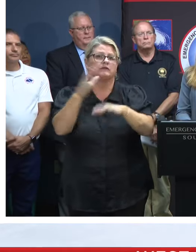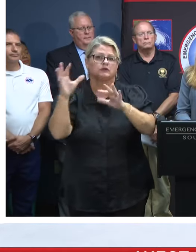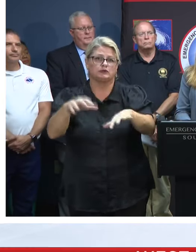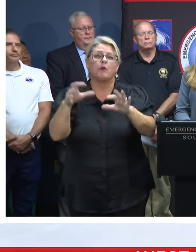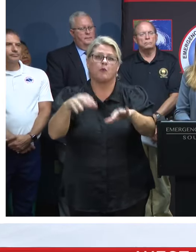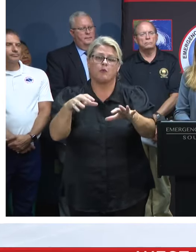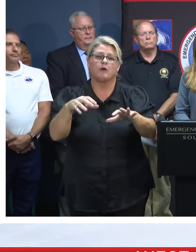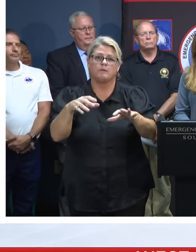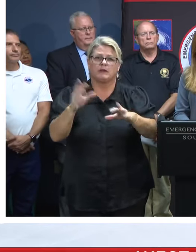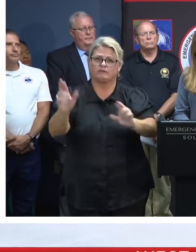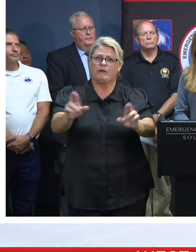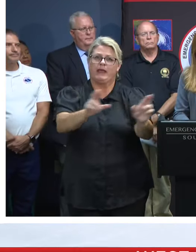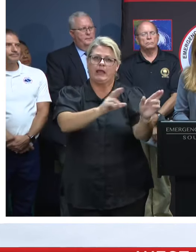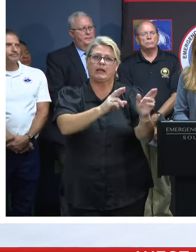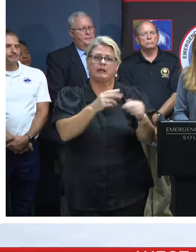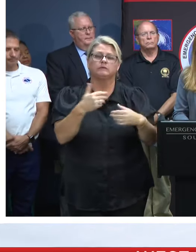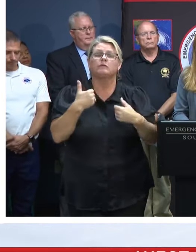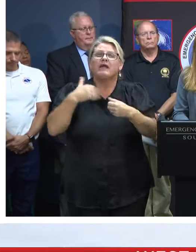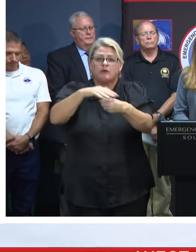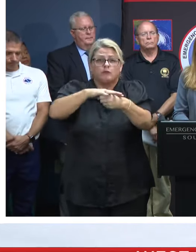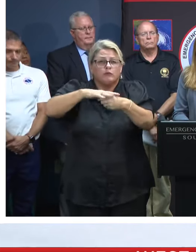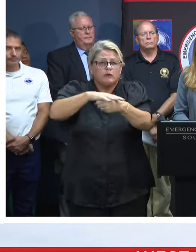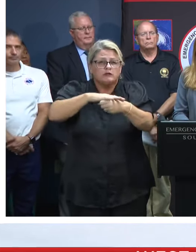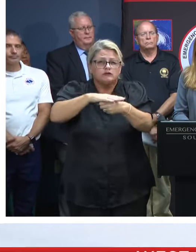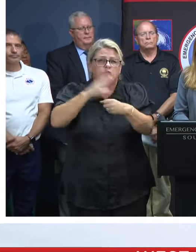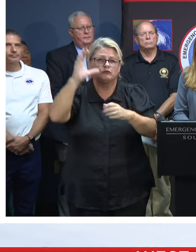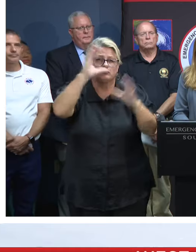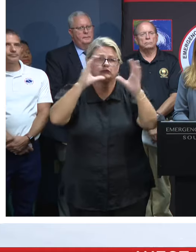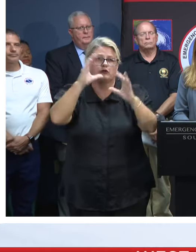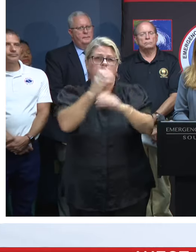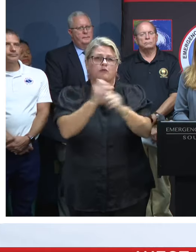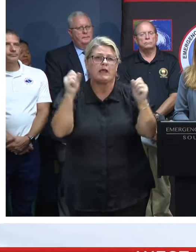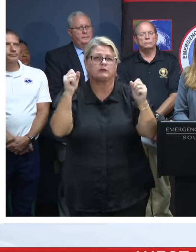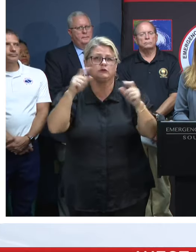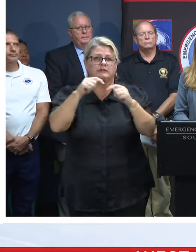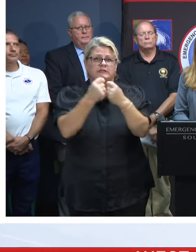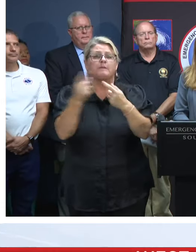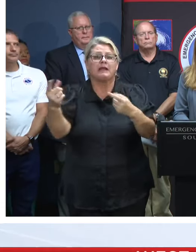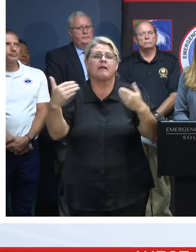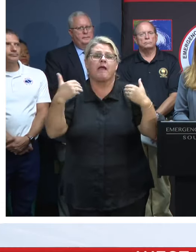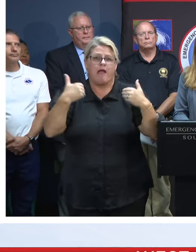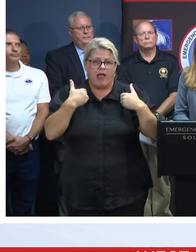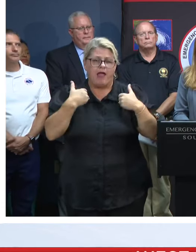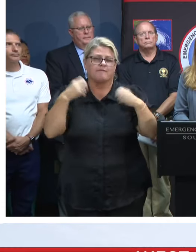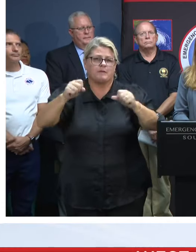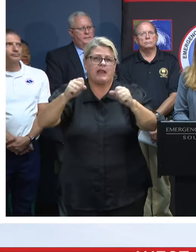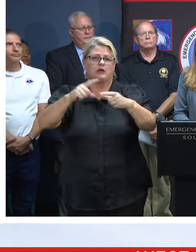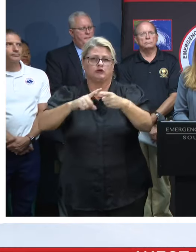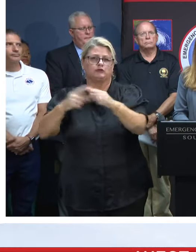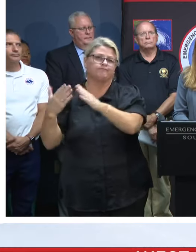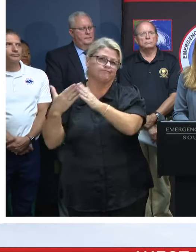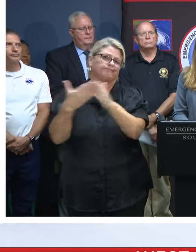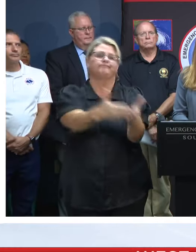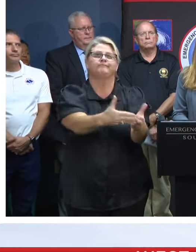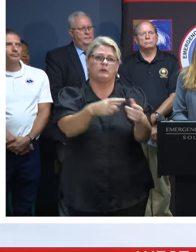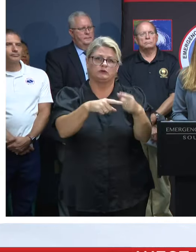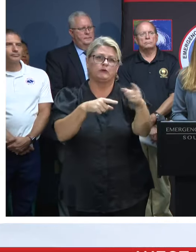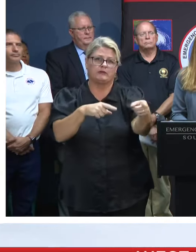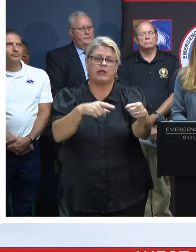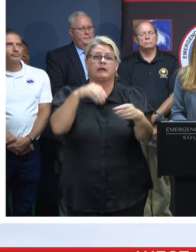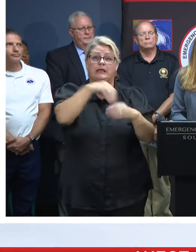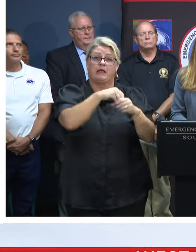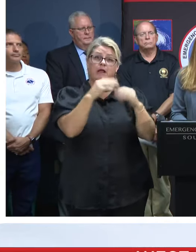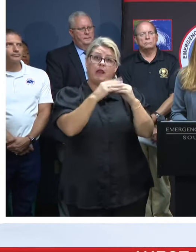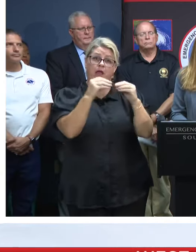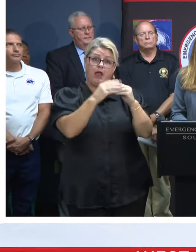The state has regional search and rescue teams that have swift water rescue capabilities in Columbia,